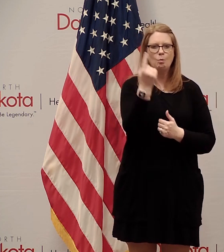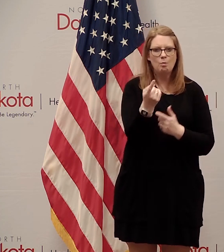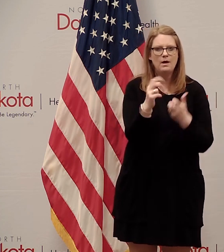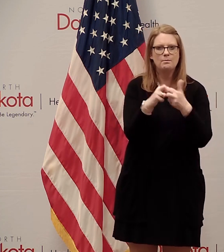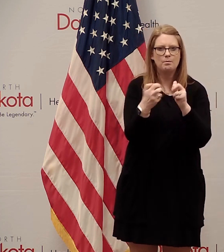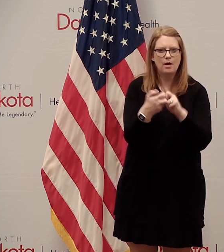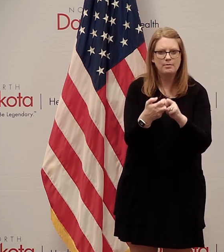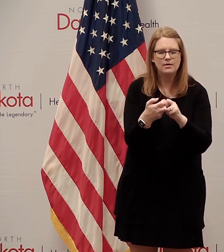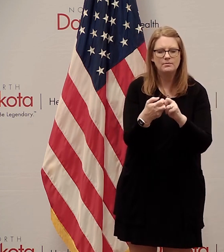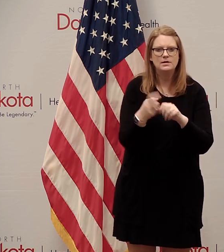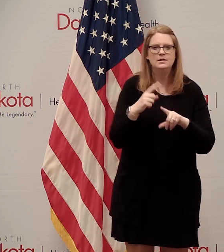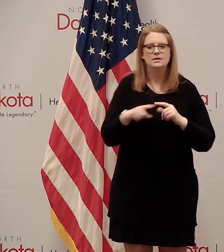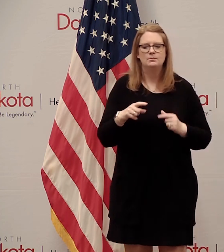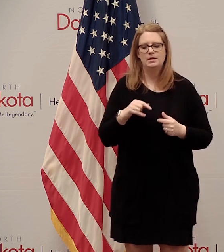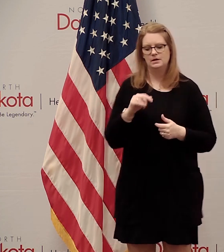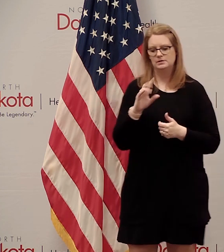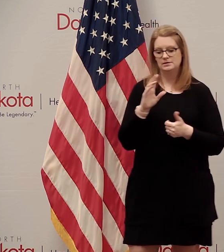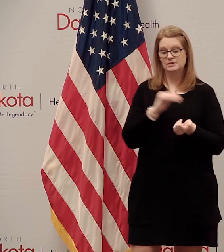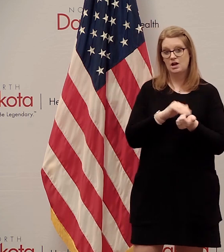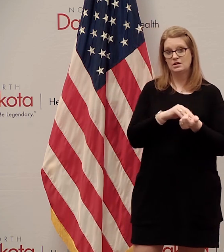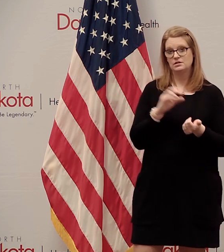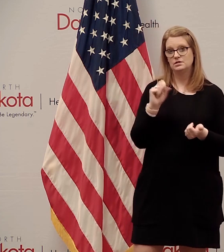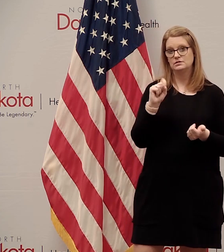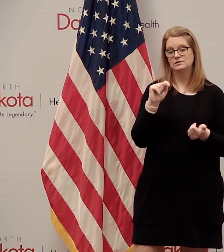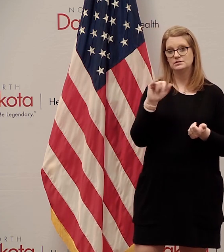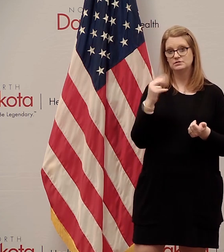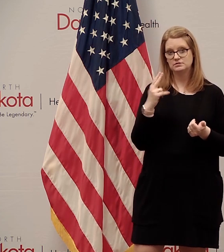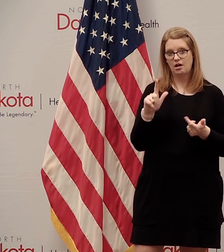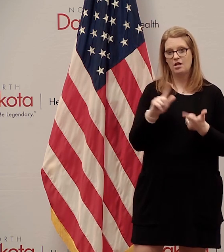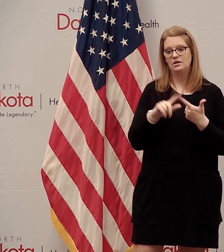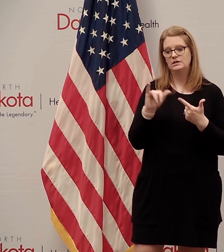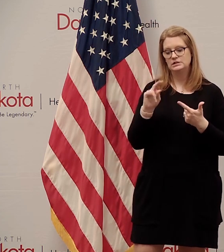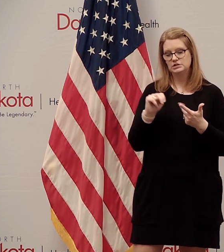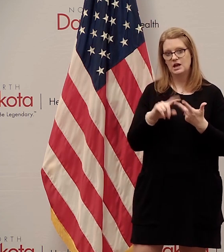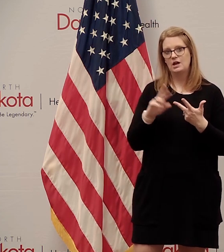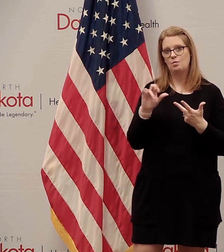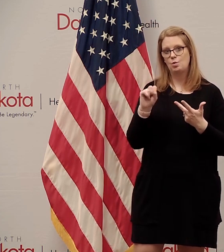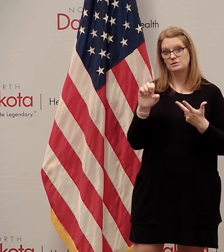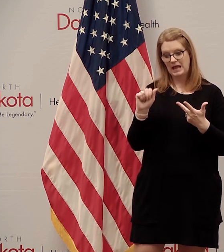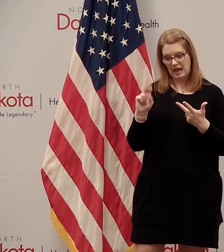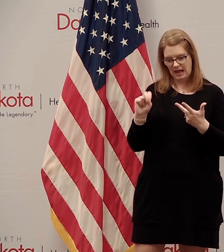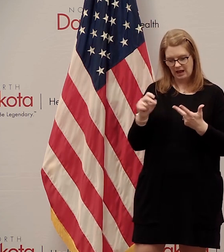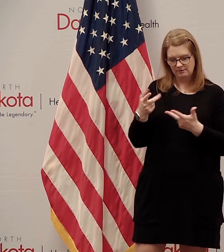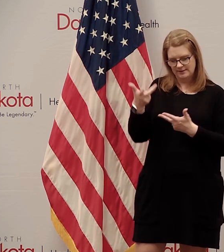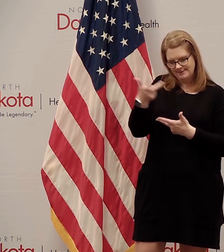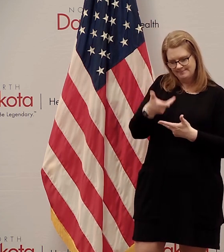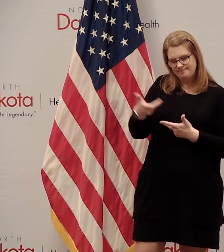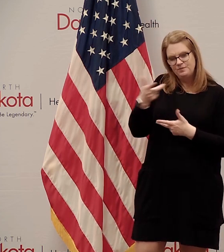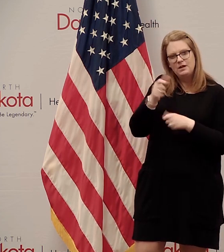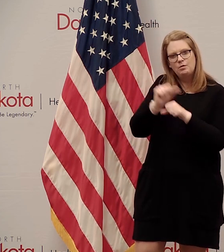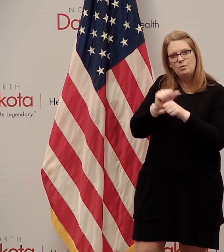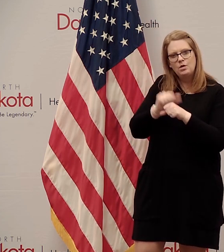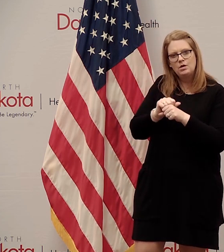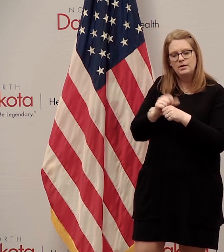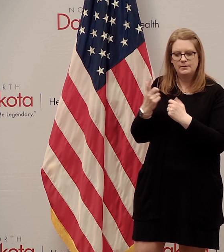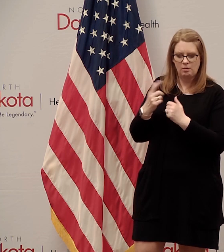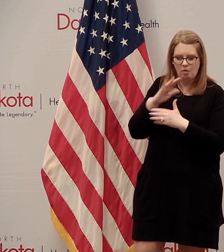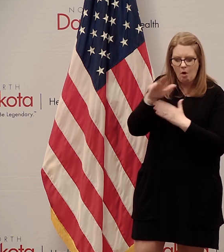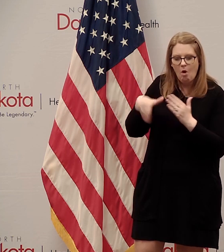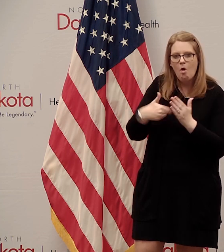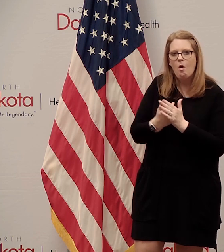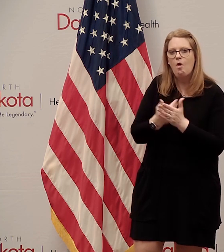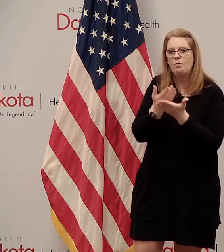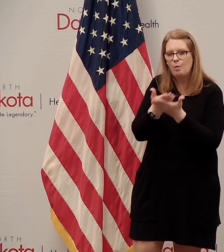dr stall roseanne and jan have as relates to working with the community with the assets with the resources